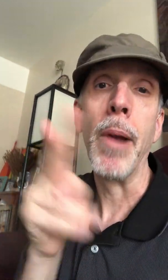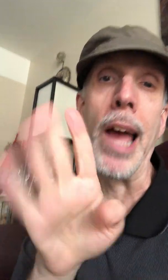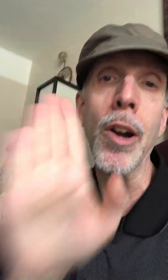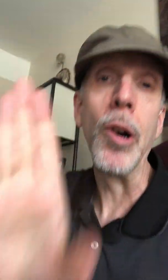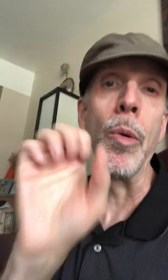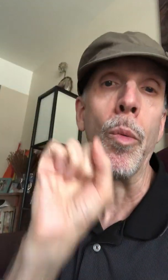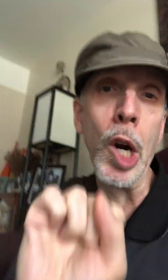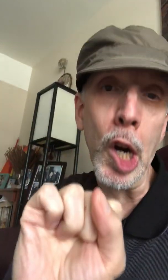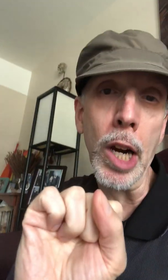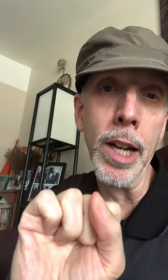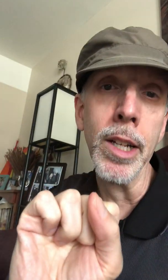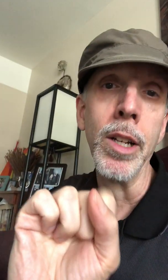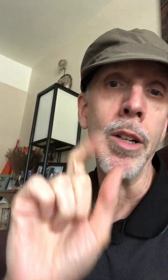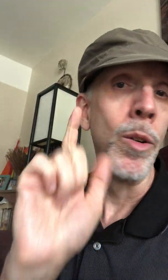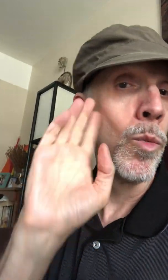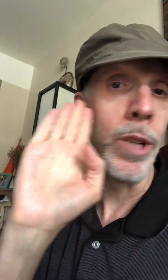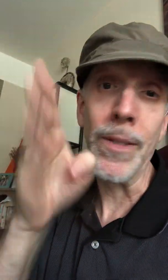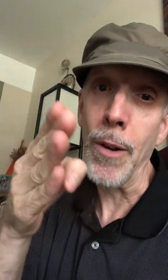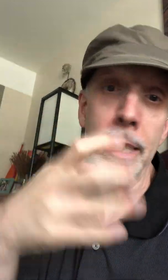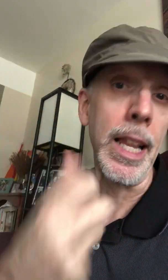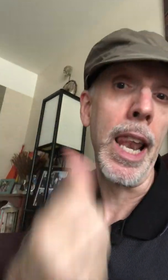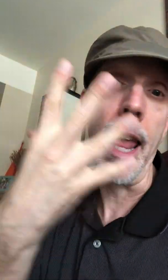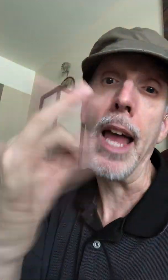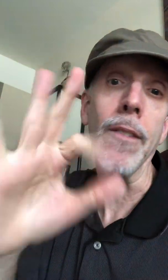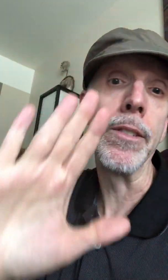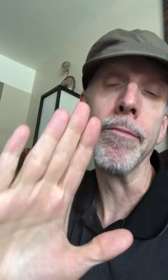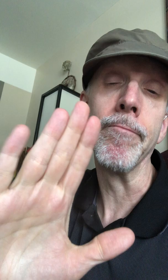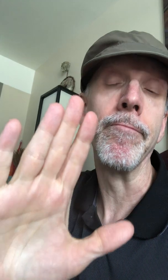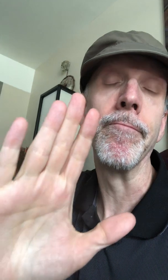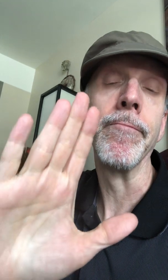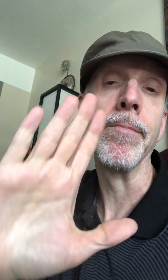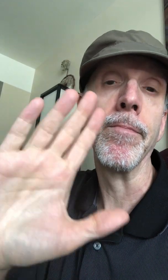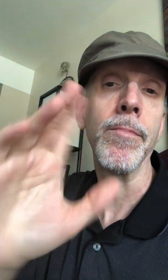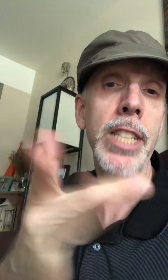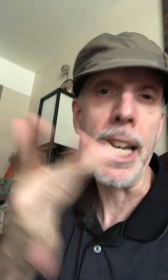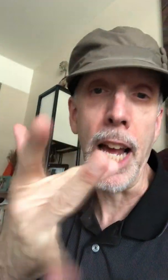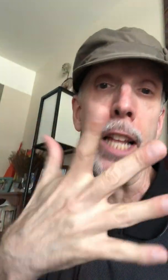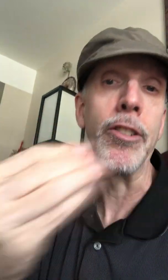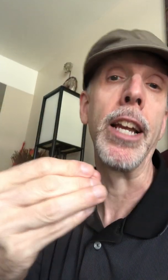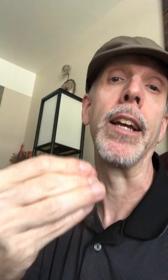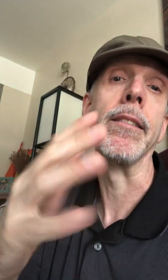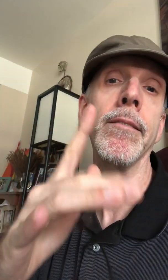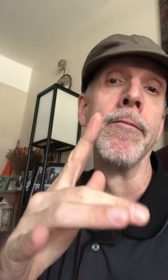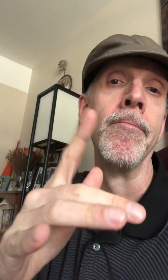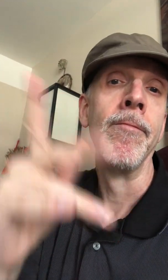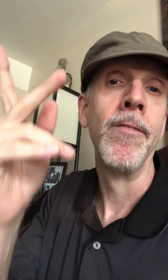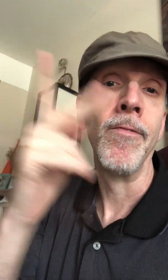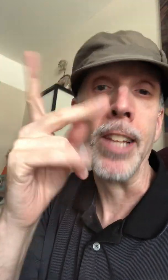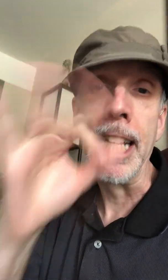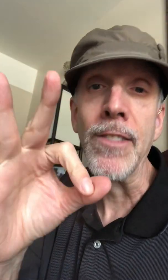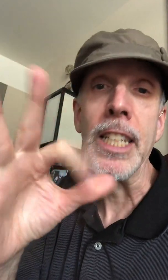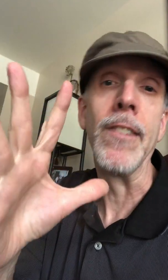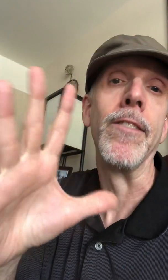applied her work. Which focused on a lot of technology and philosophy of